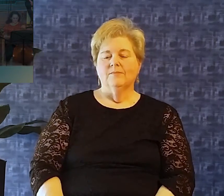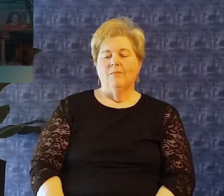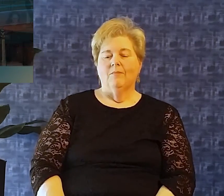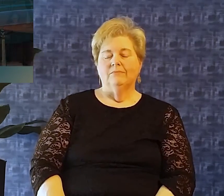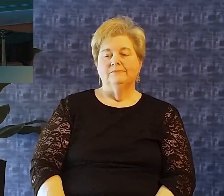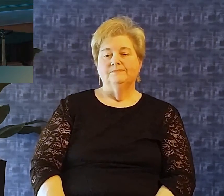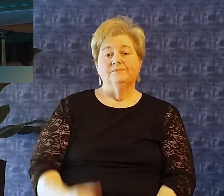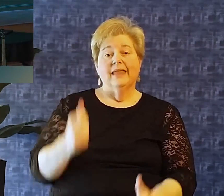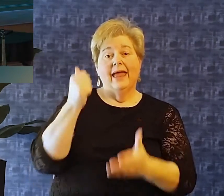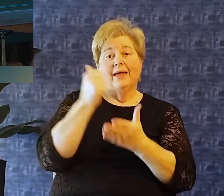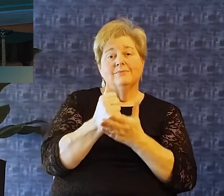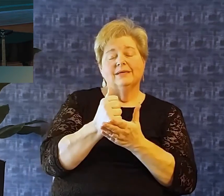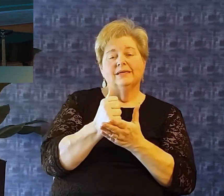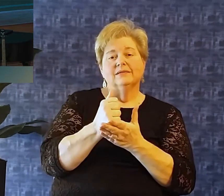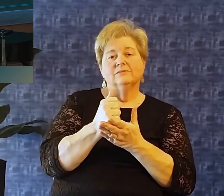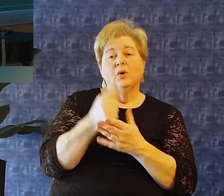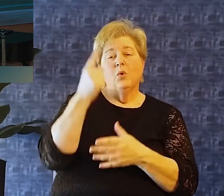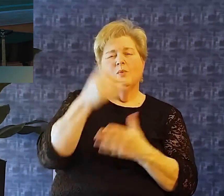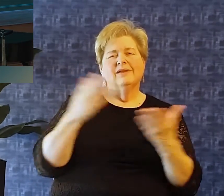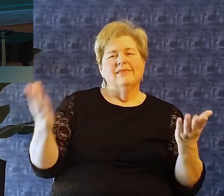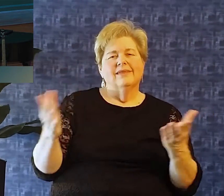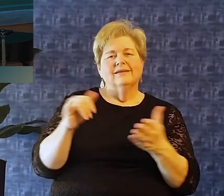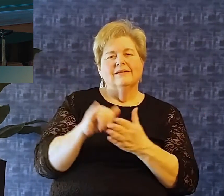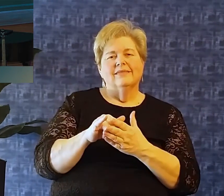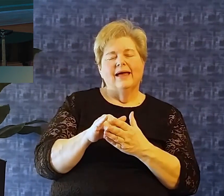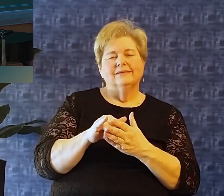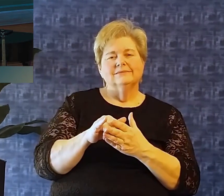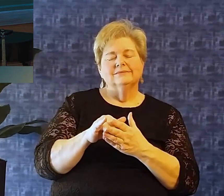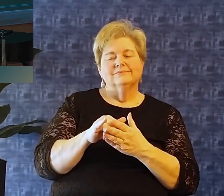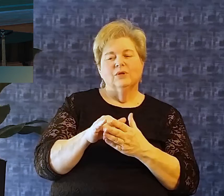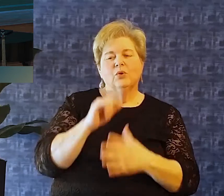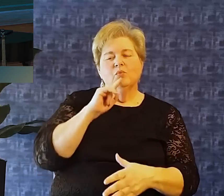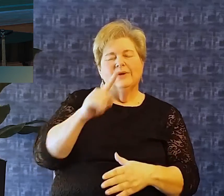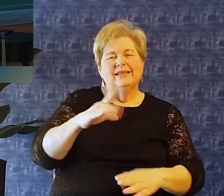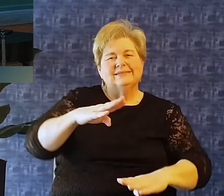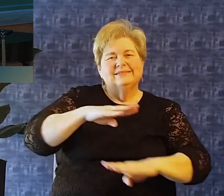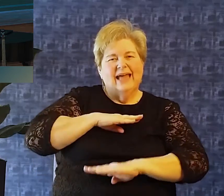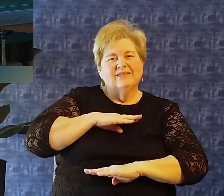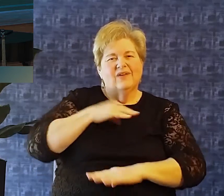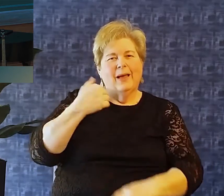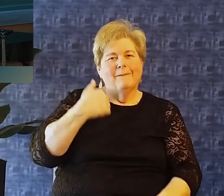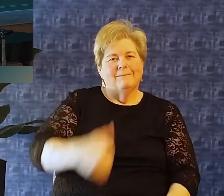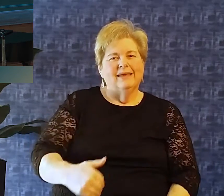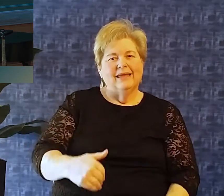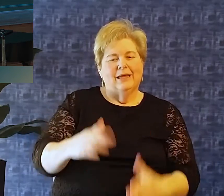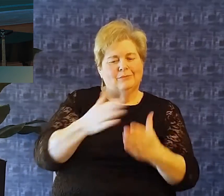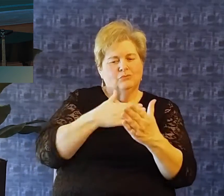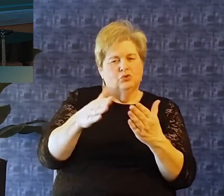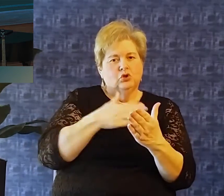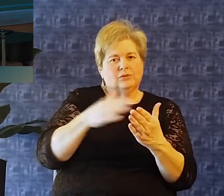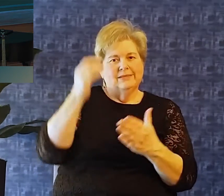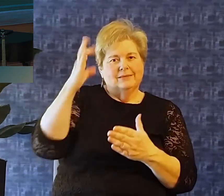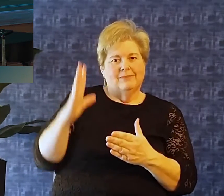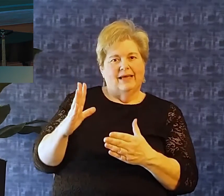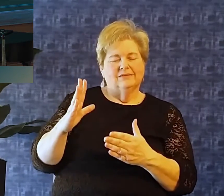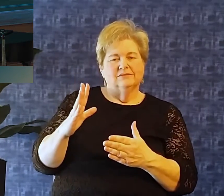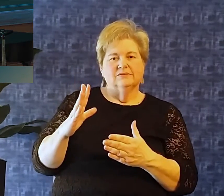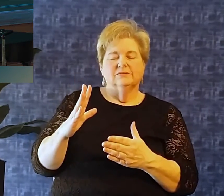Amen One of the things that is so fulfilling for me as a music pastor Is encouraging